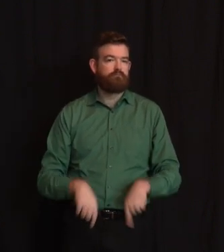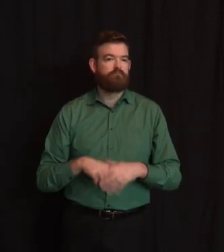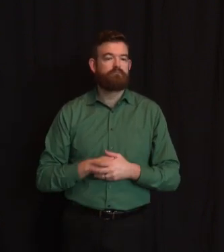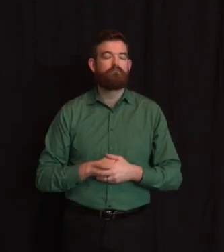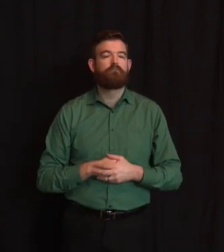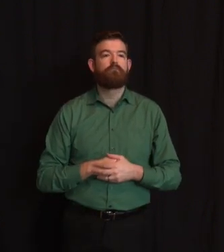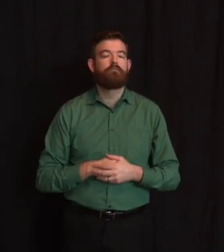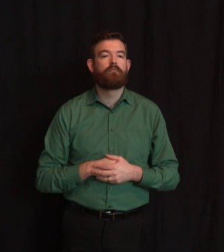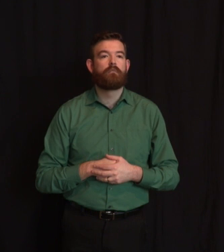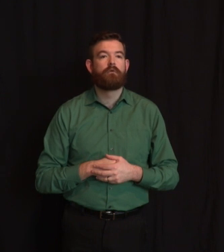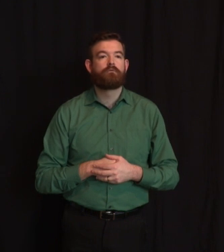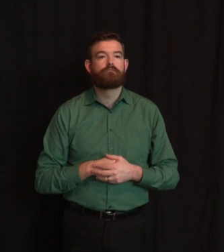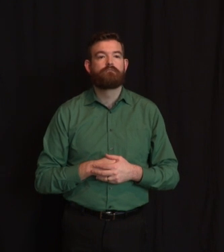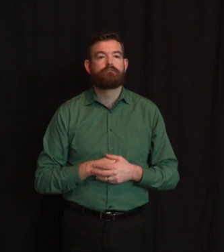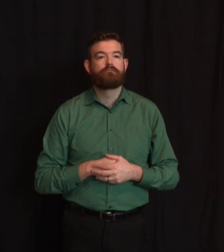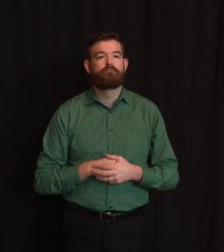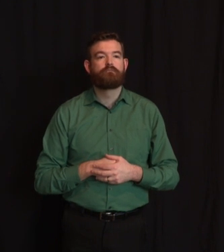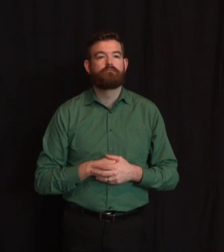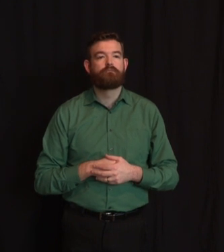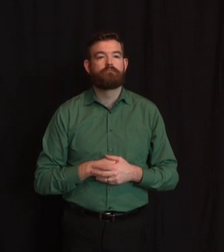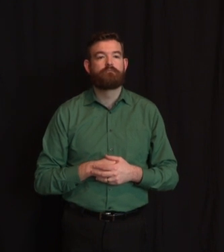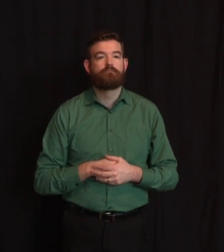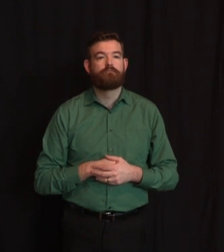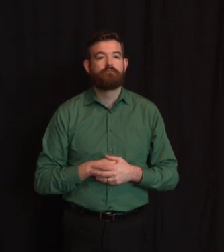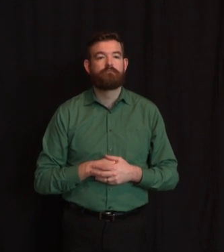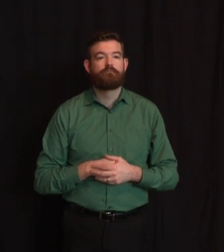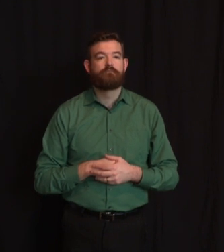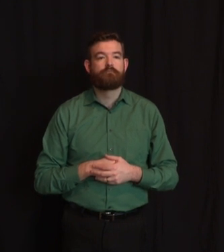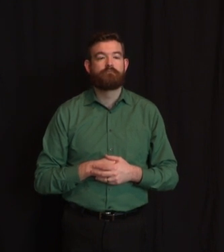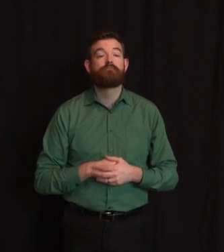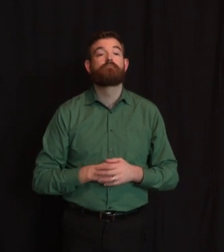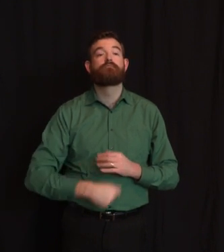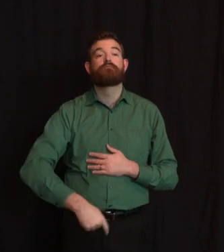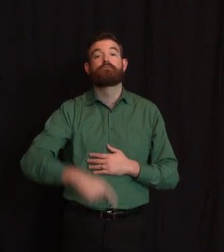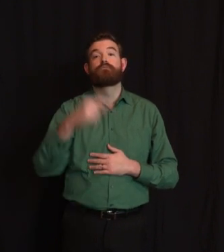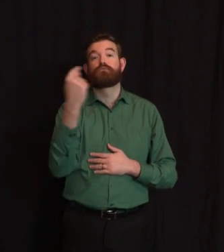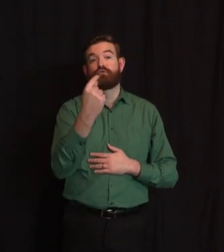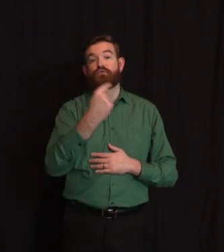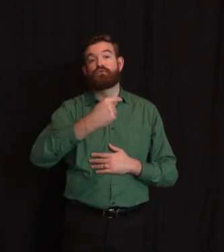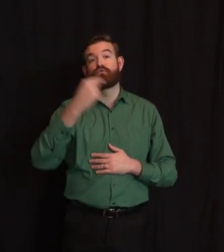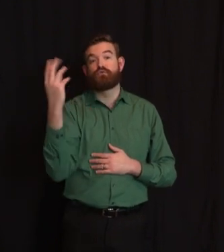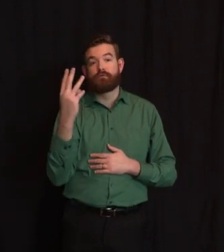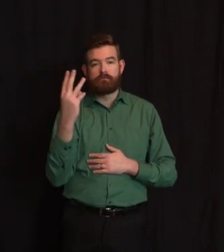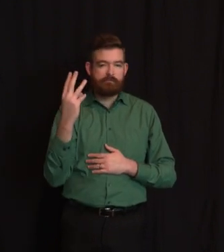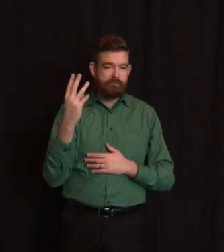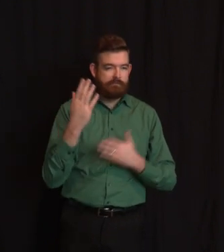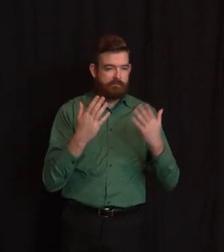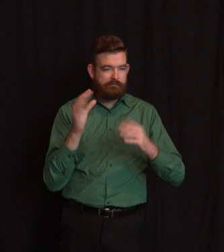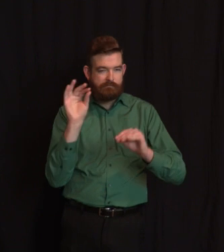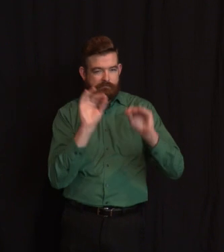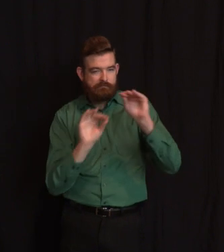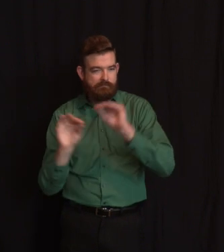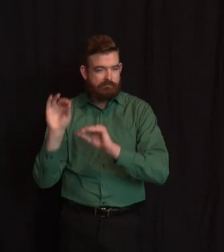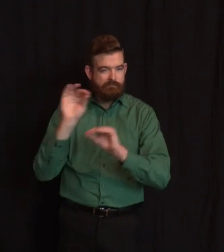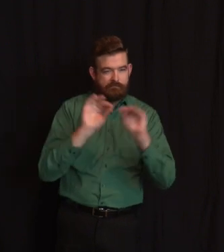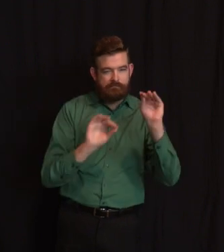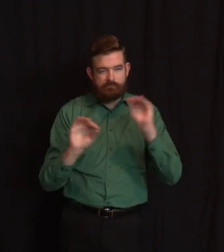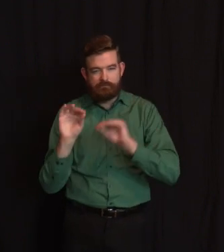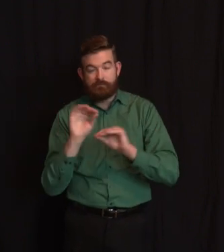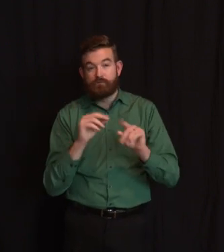Tuesday and Wednesday. think Tuesday we're looking at potentially visiting the Atlantic City Field Medical Station. That may impact our